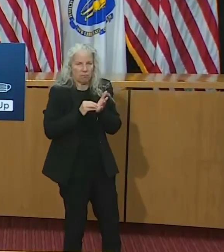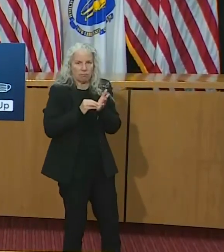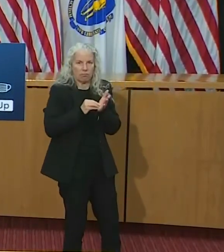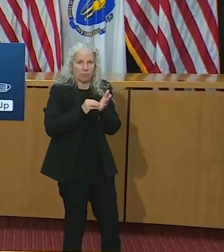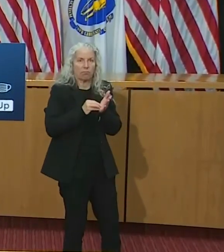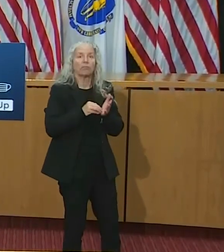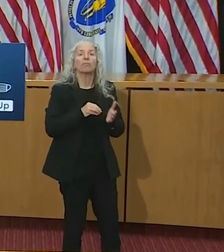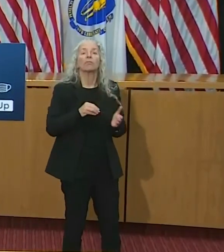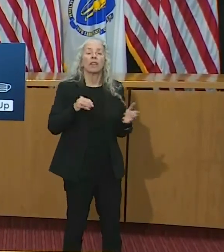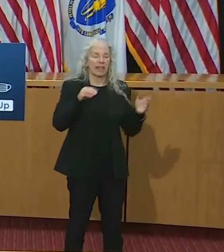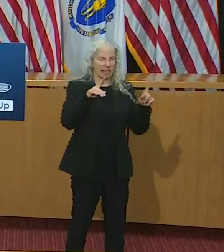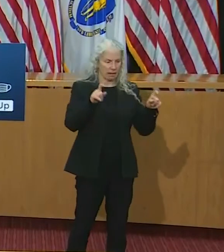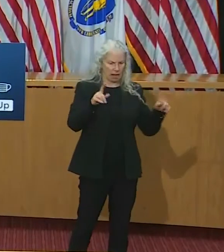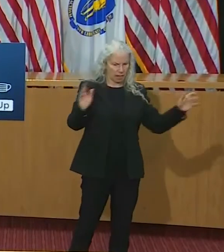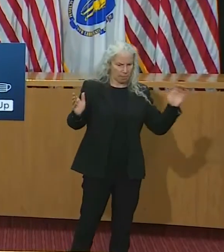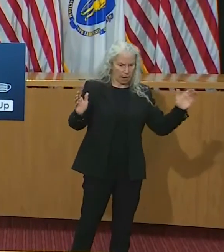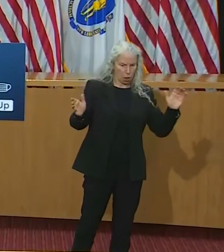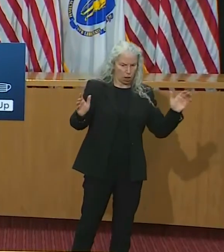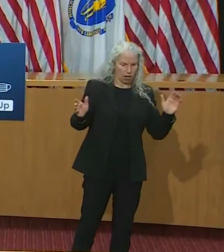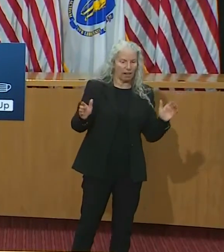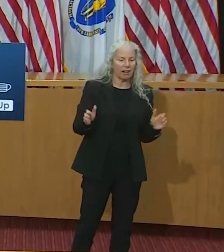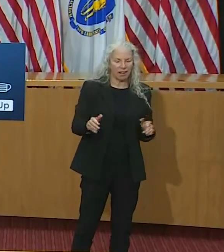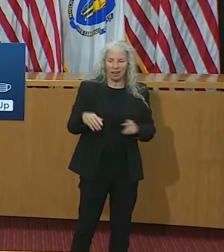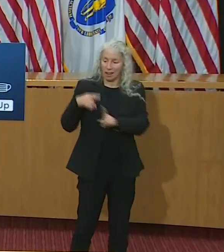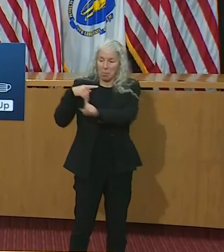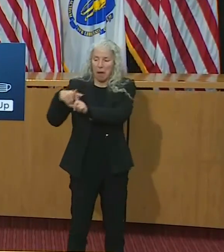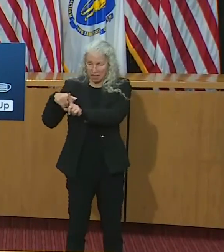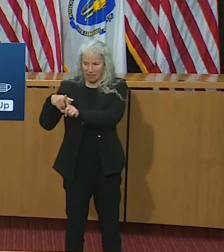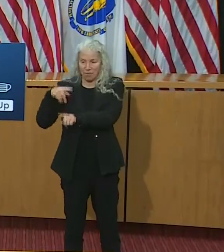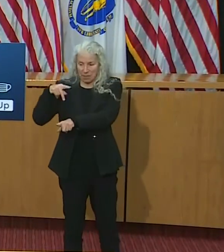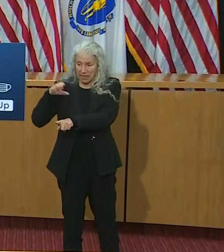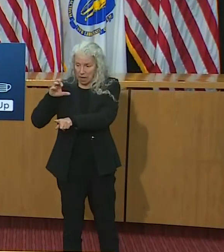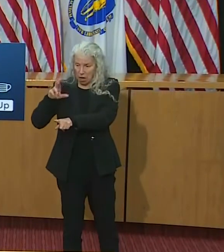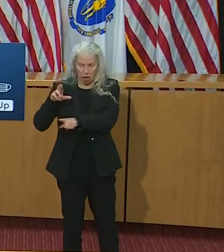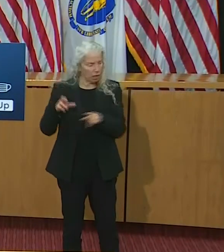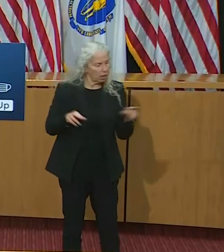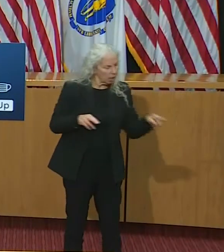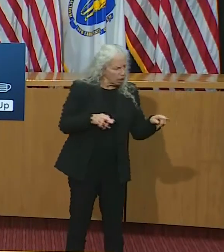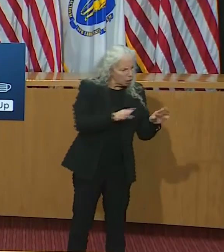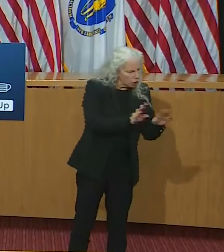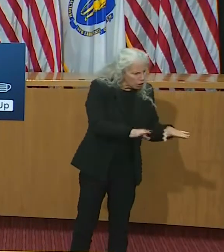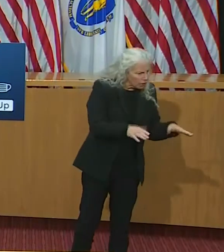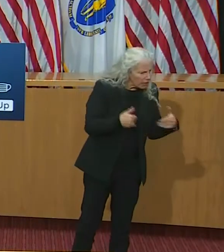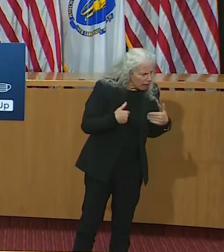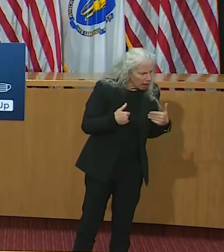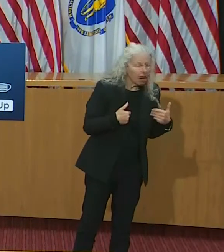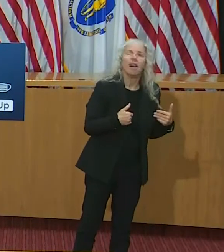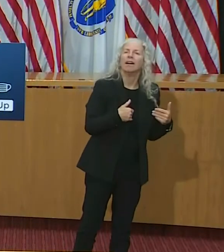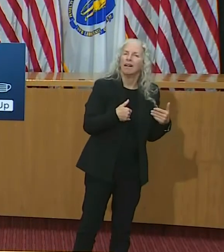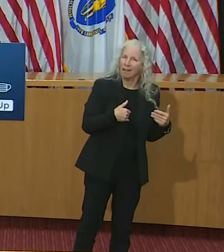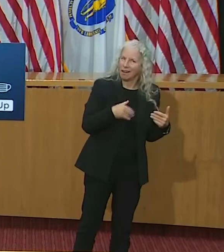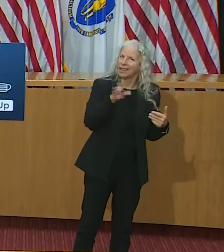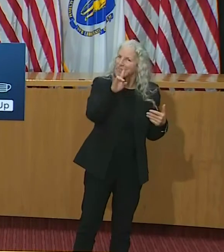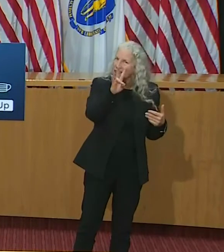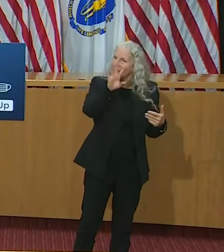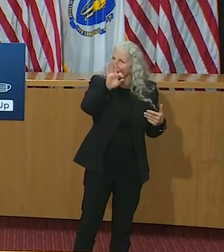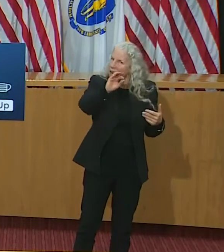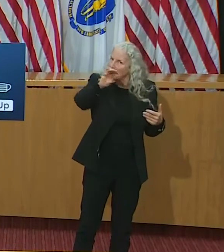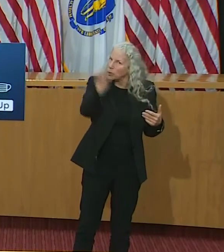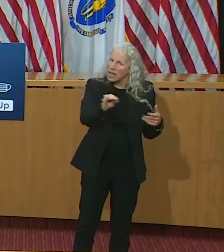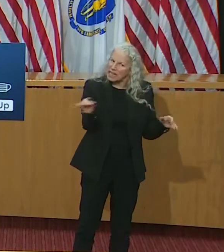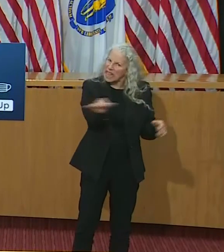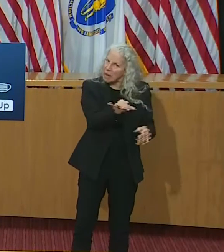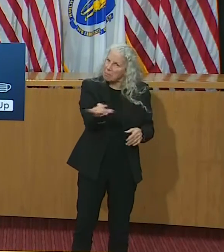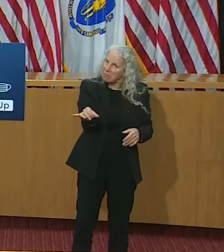The BinaxNOW rapid test was able to successfully detect COVID-19 in children and young people 79% of the time